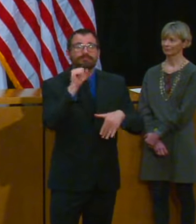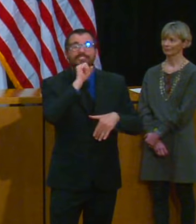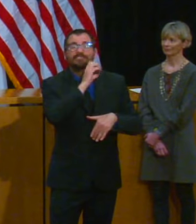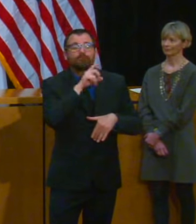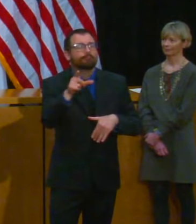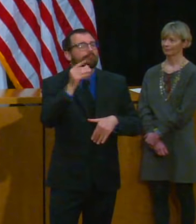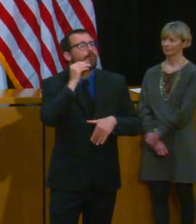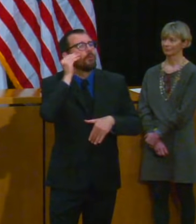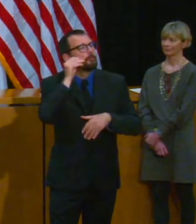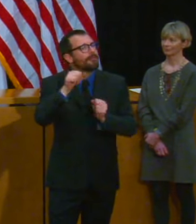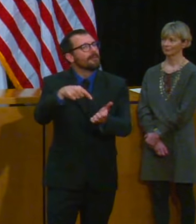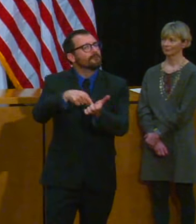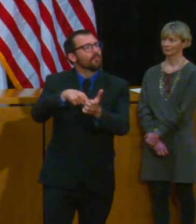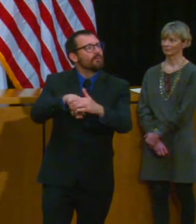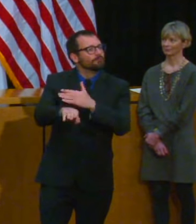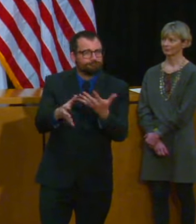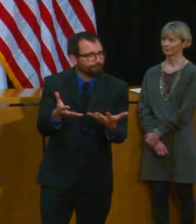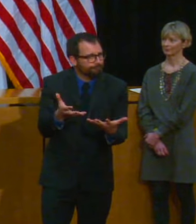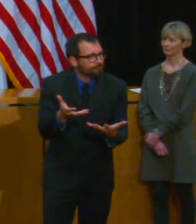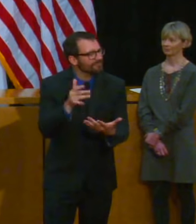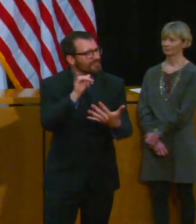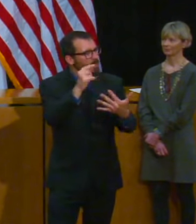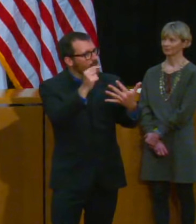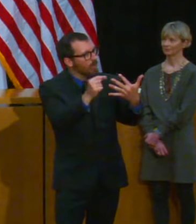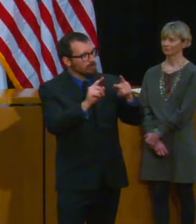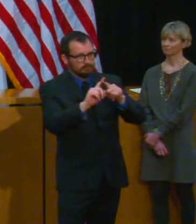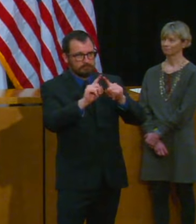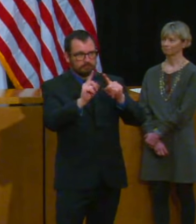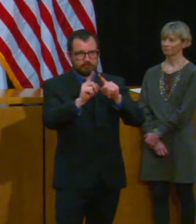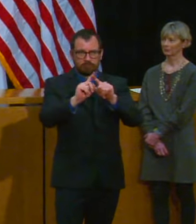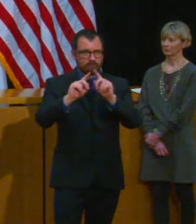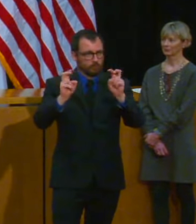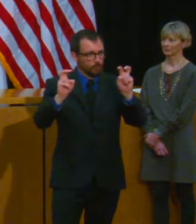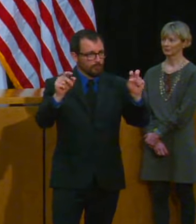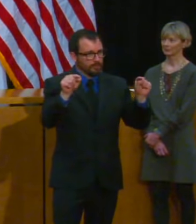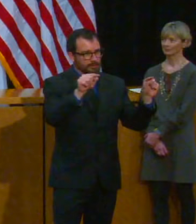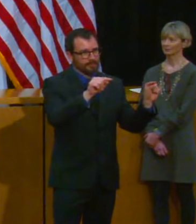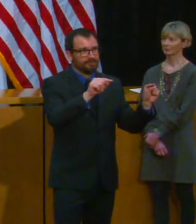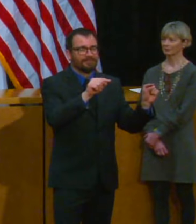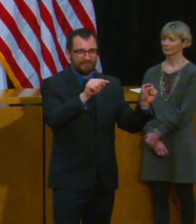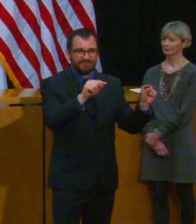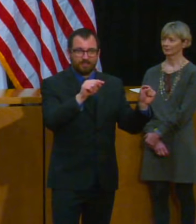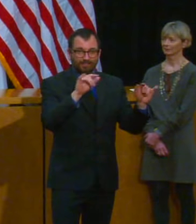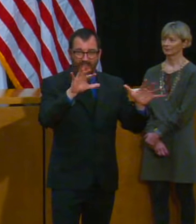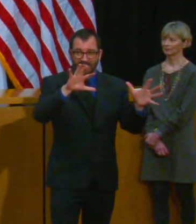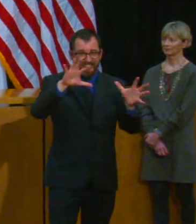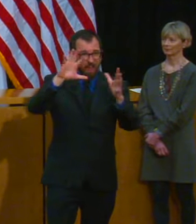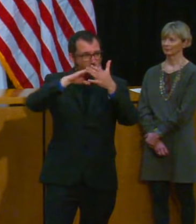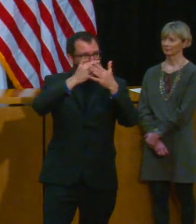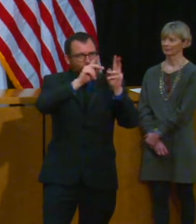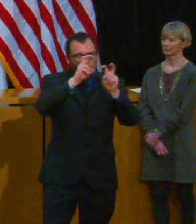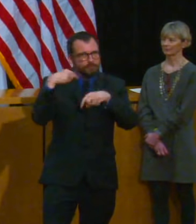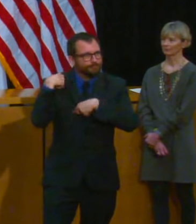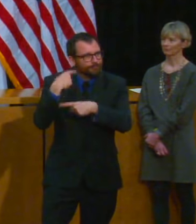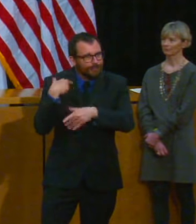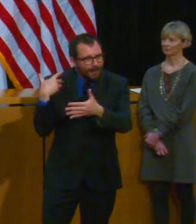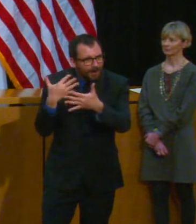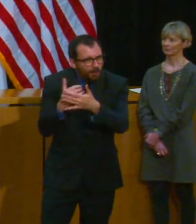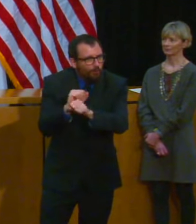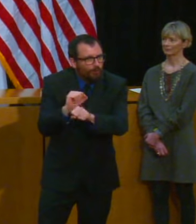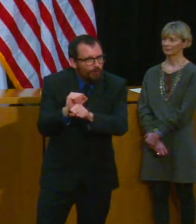I guess I would say appropriately so given the size and significance and the